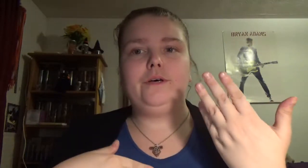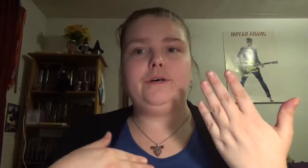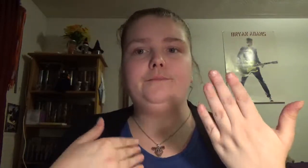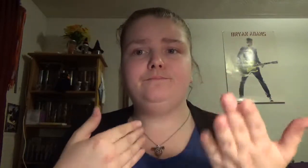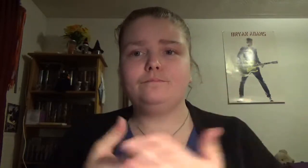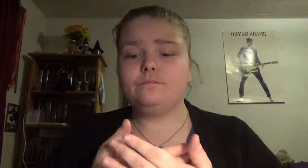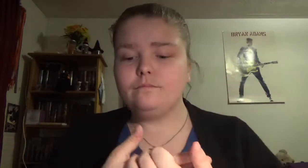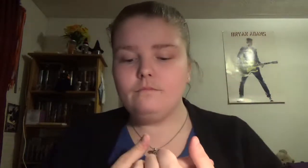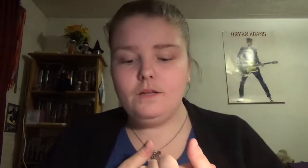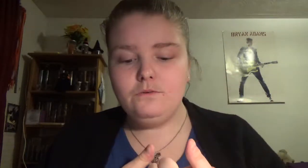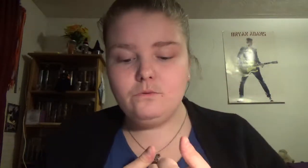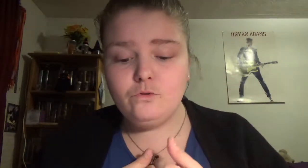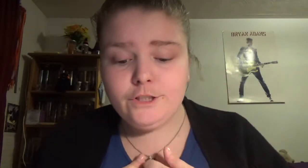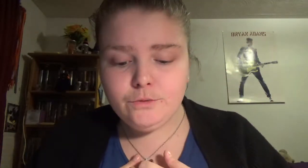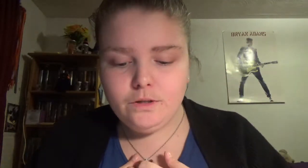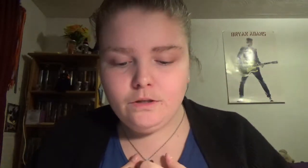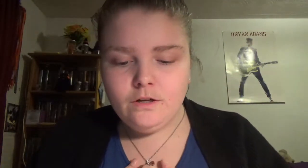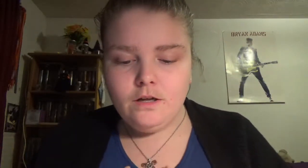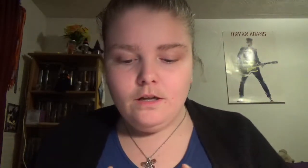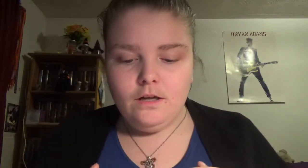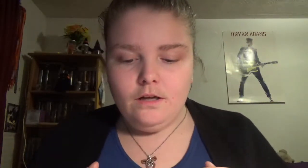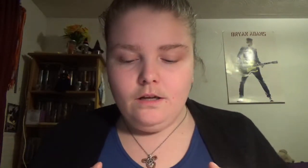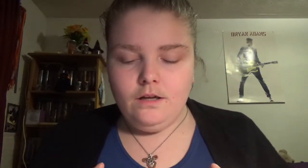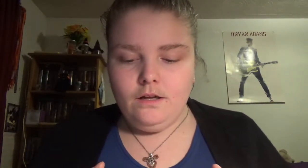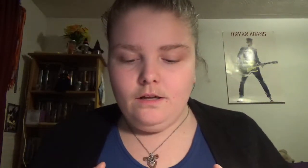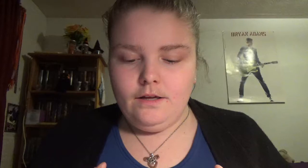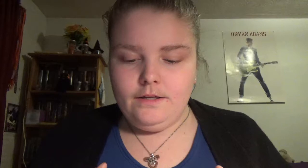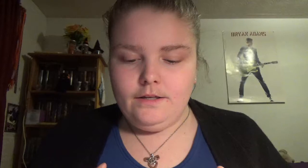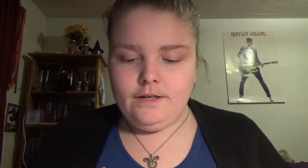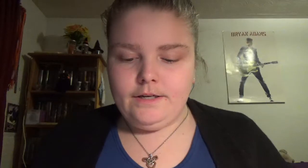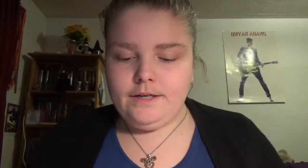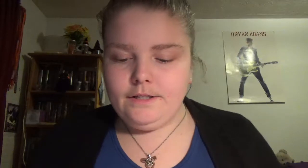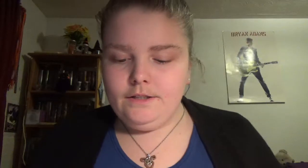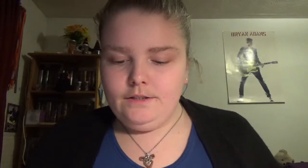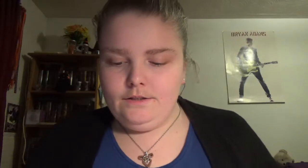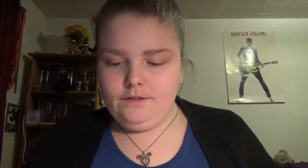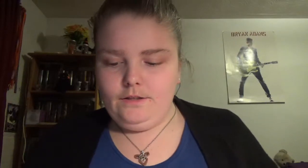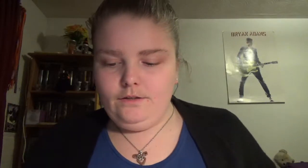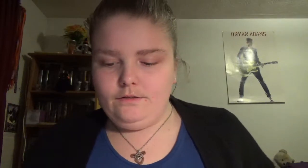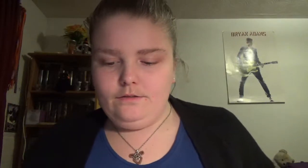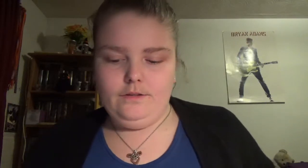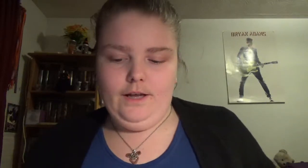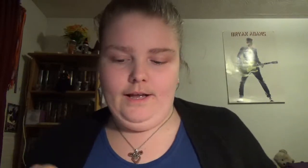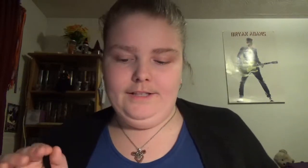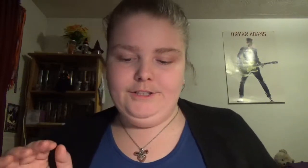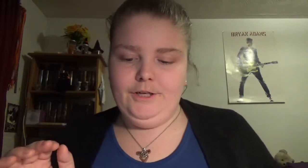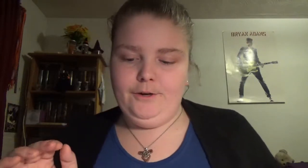ritual and so